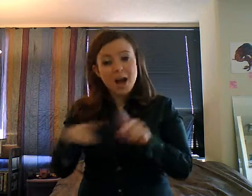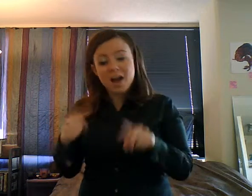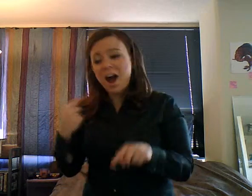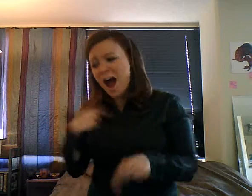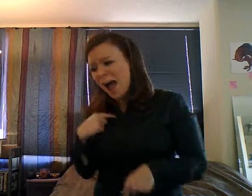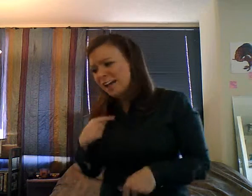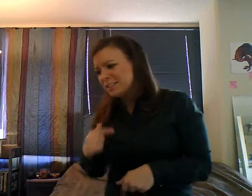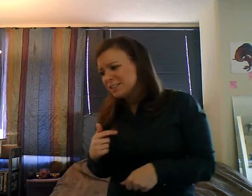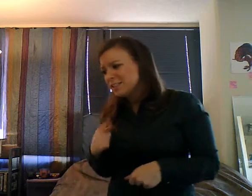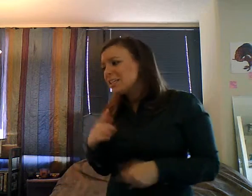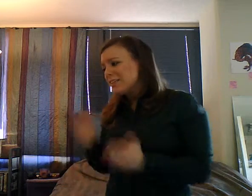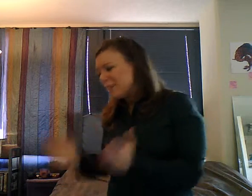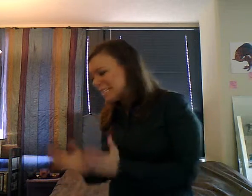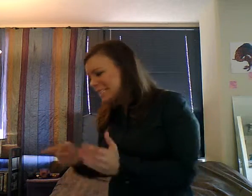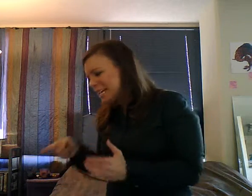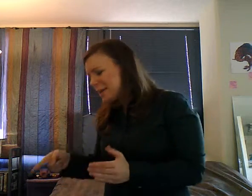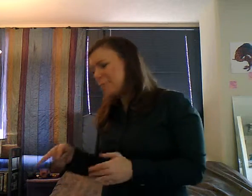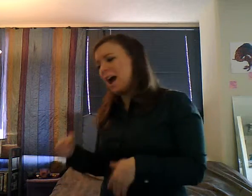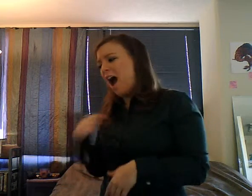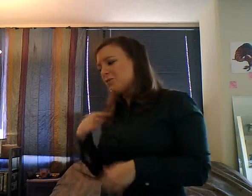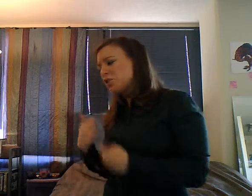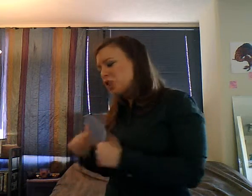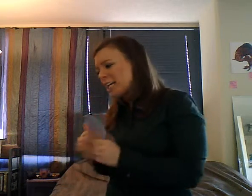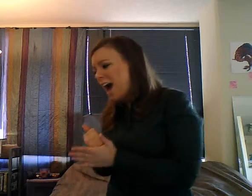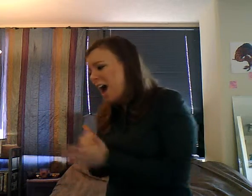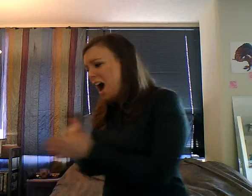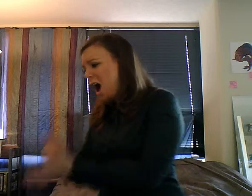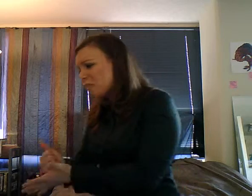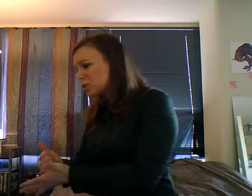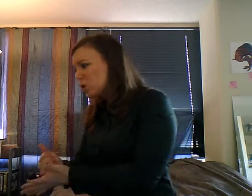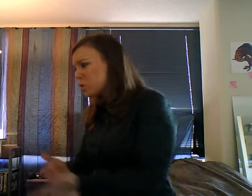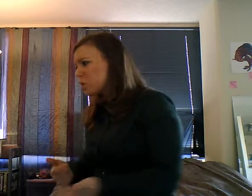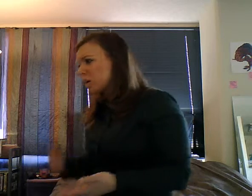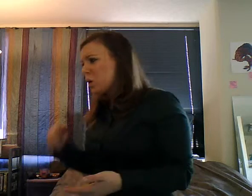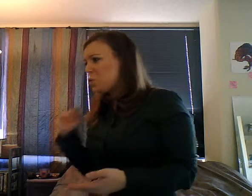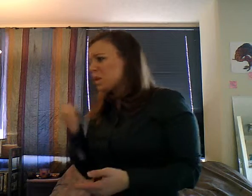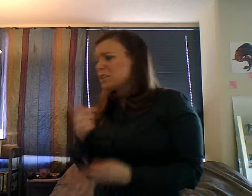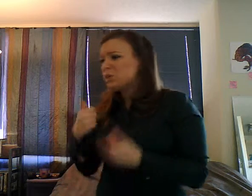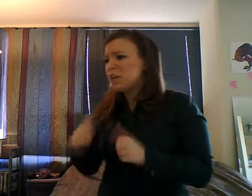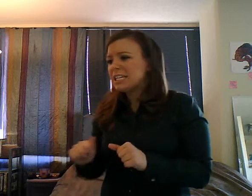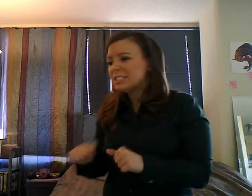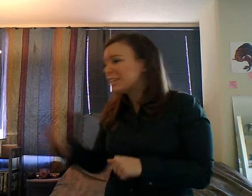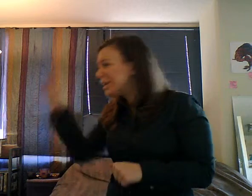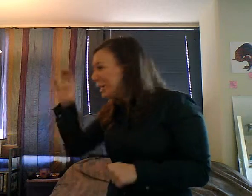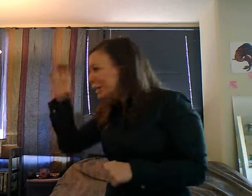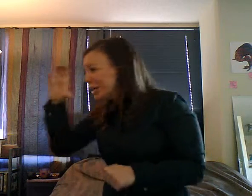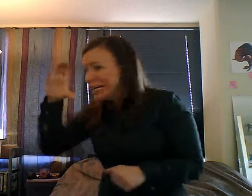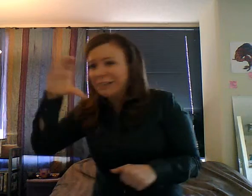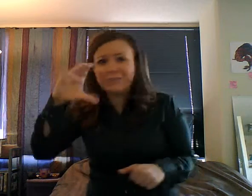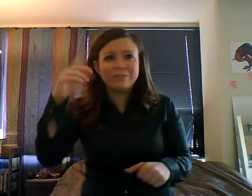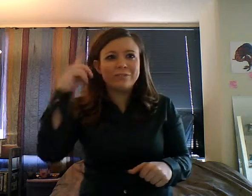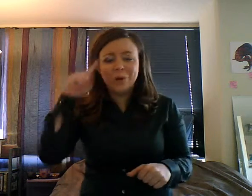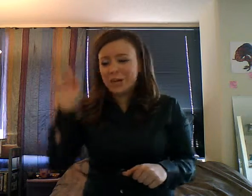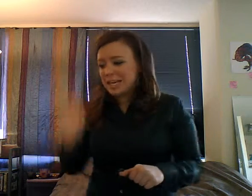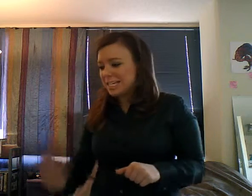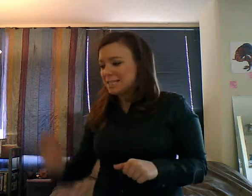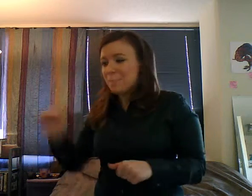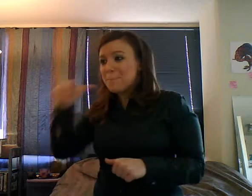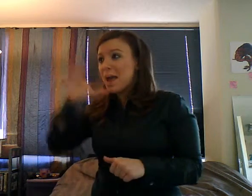And so, we looked for a few minutes for his parents. We didn't want to wander off too far with him. So, I,